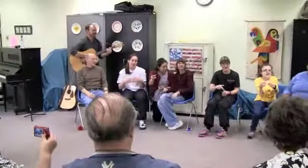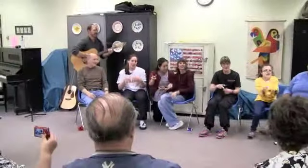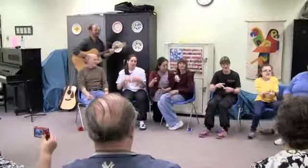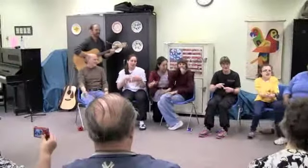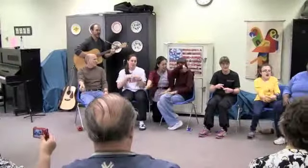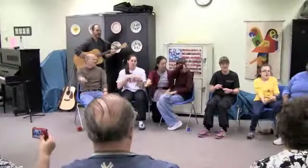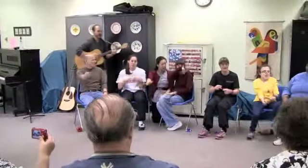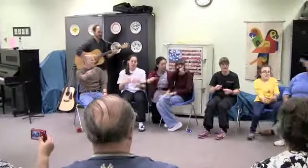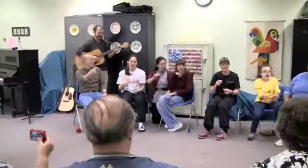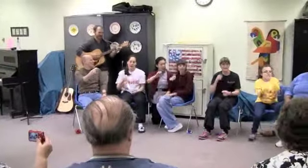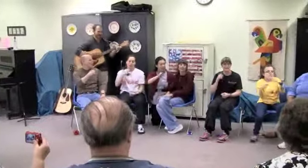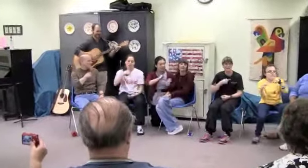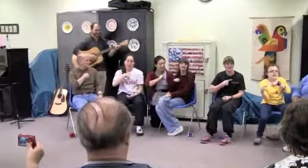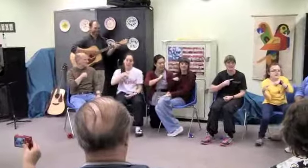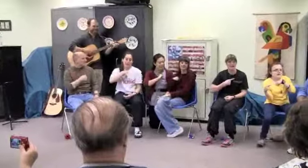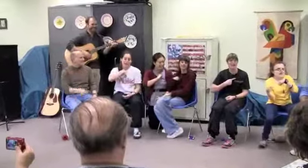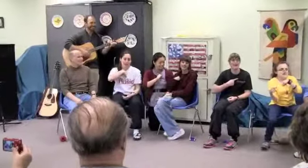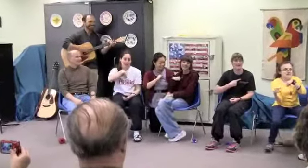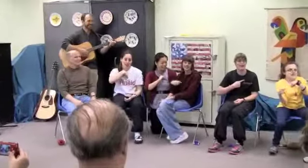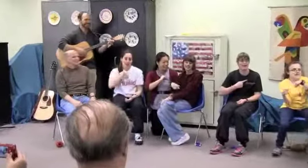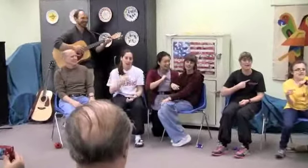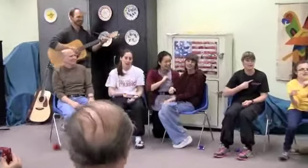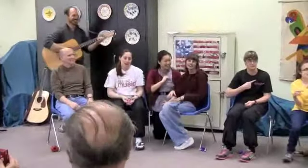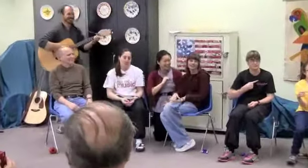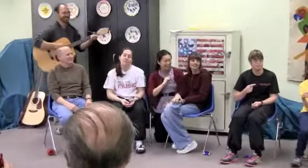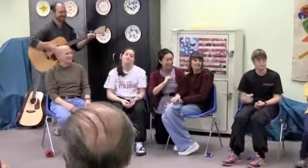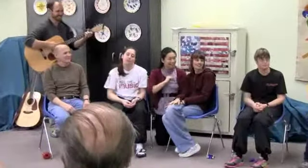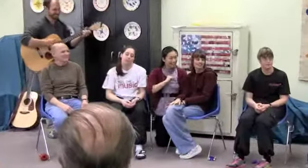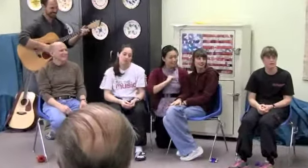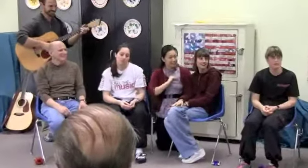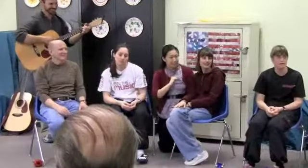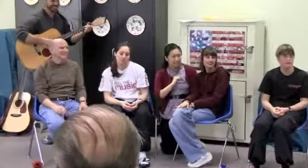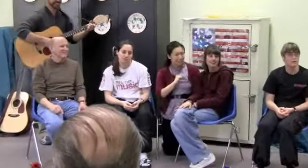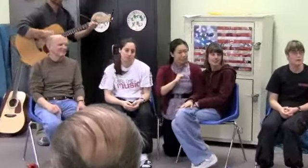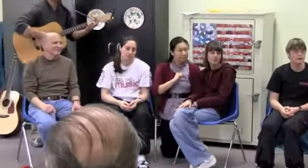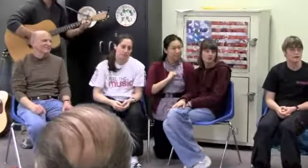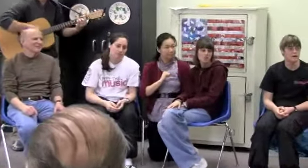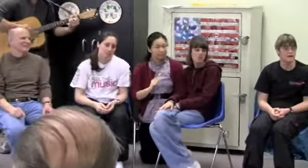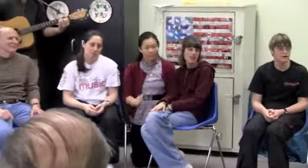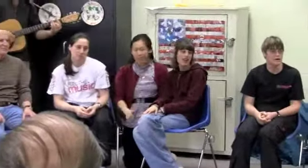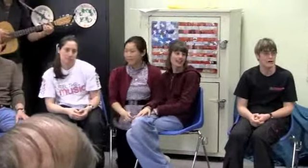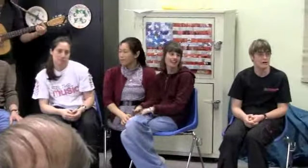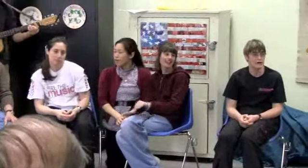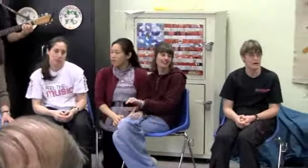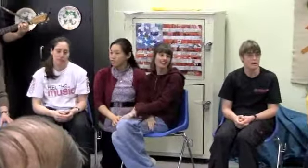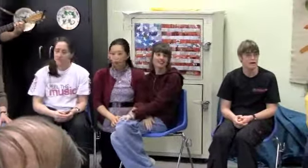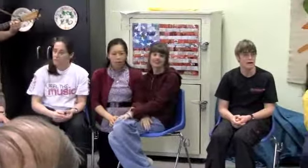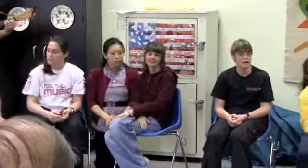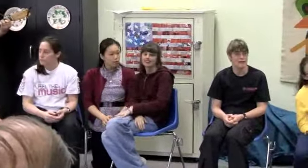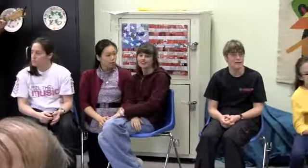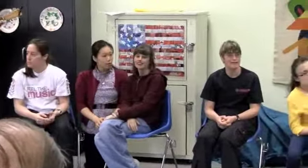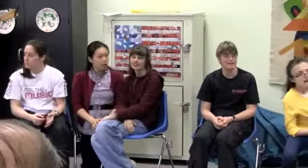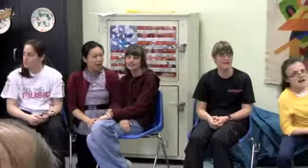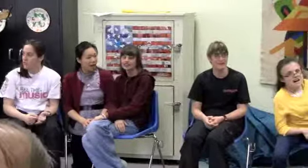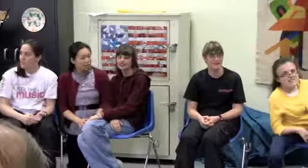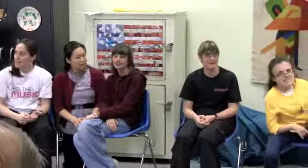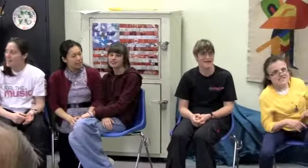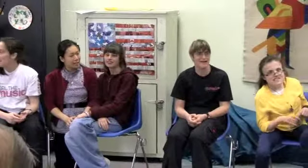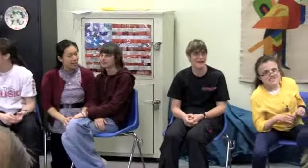it's all about me, I'll show you everything,